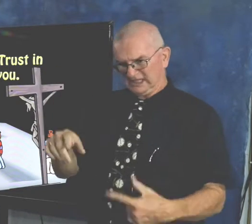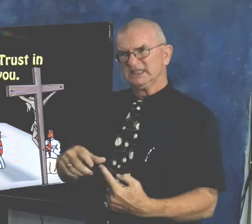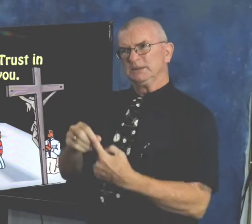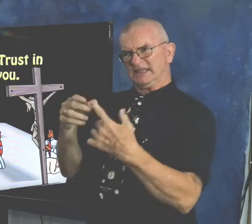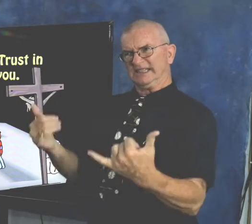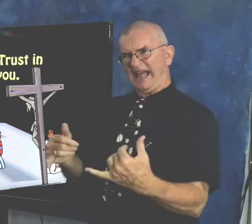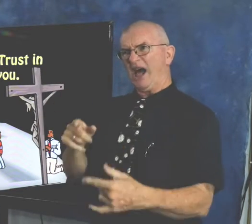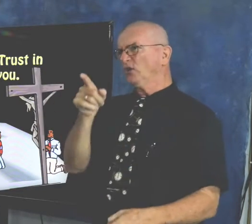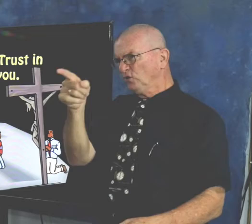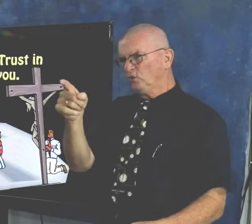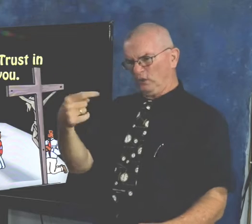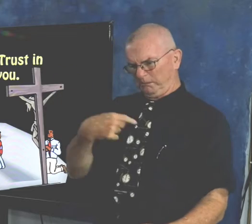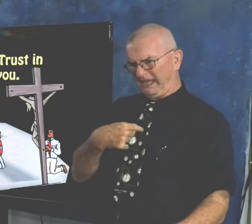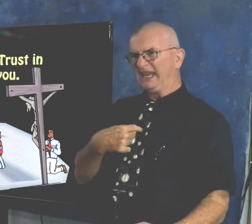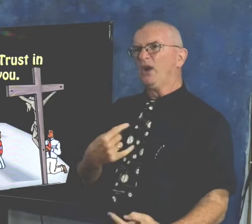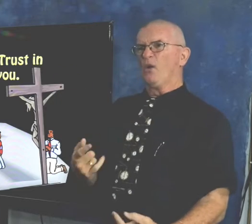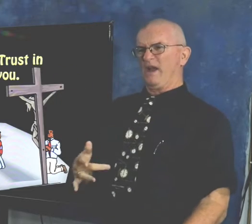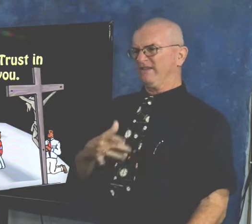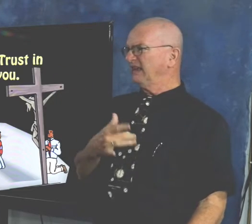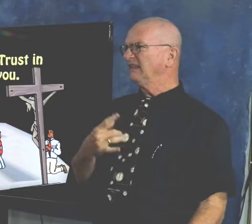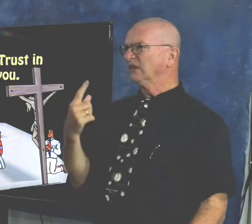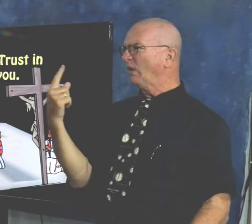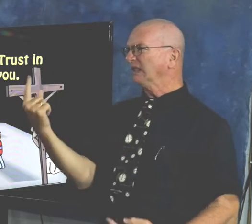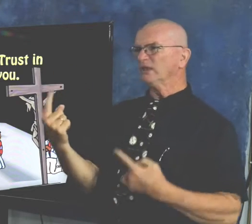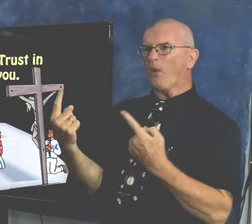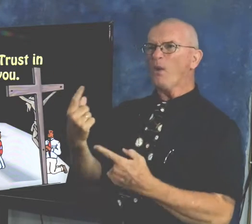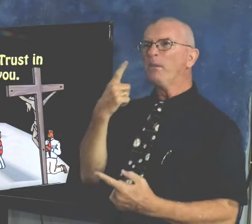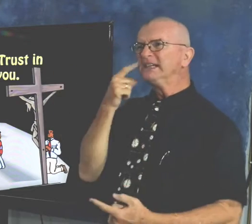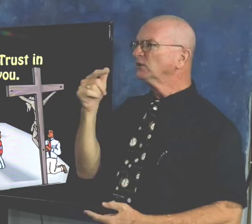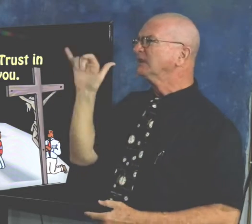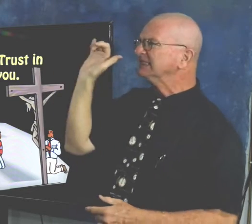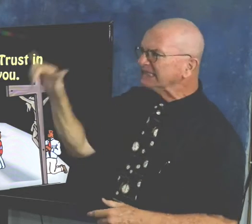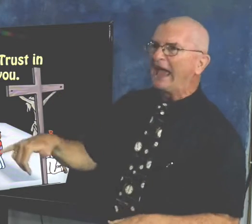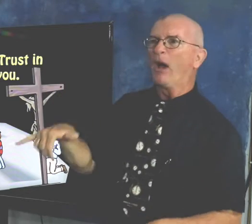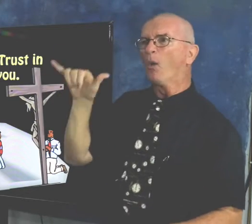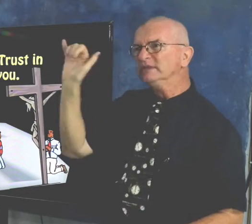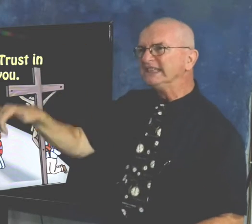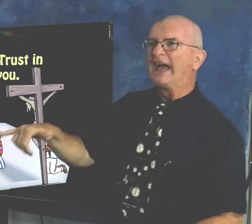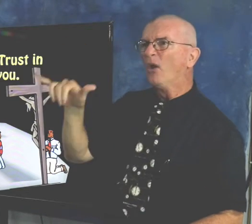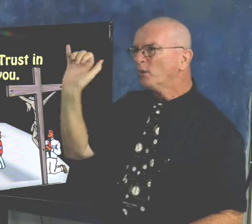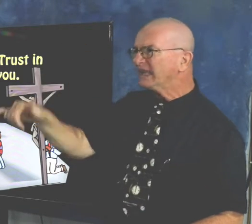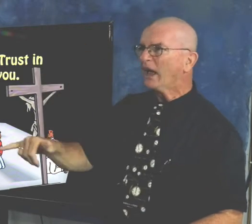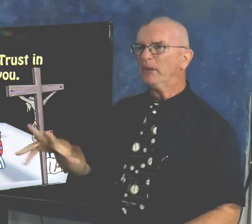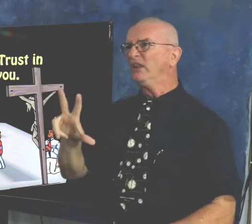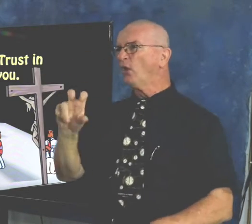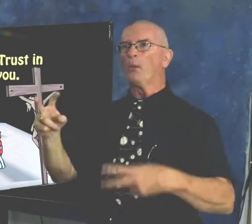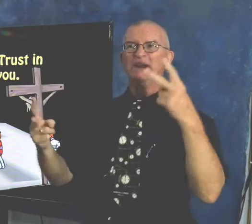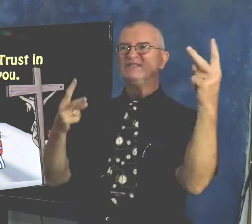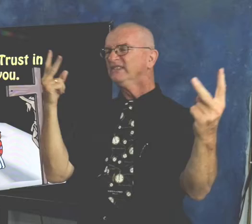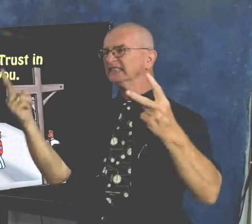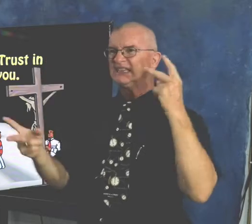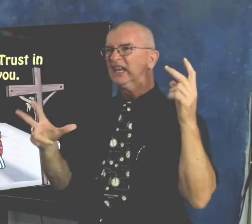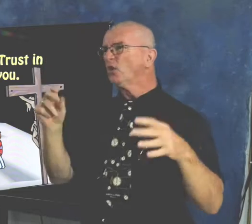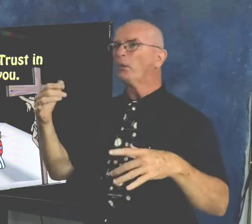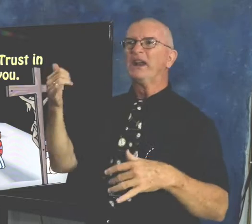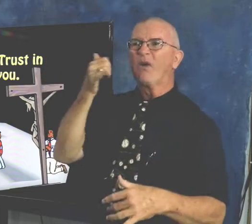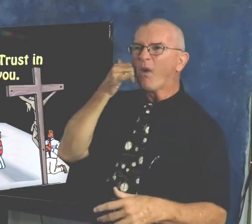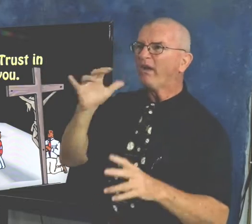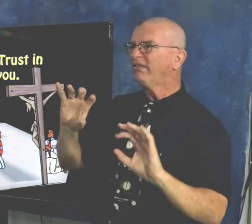Maybe you, especially these days, we feel like we're all alone because we have to stay home. There's no visiting,